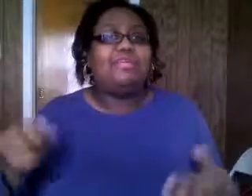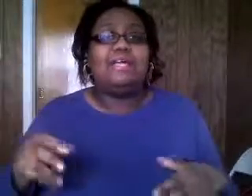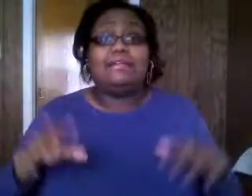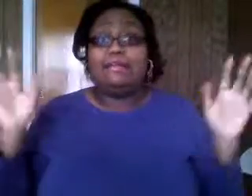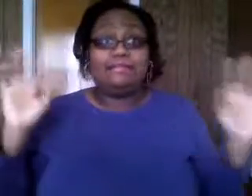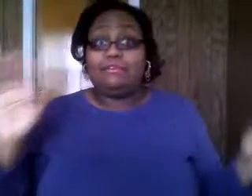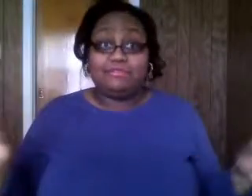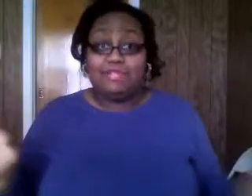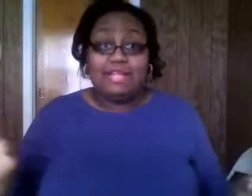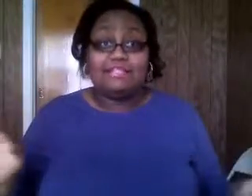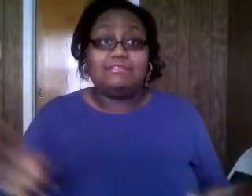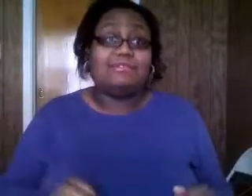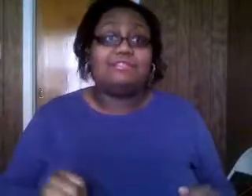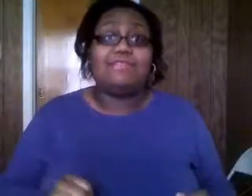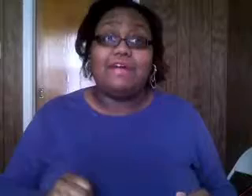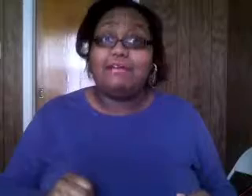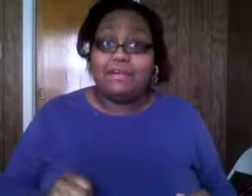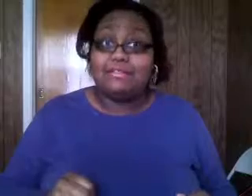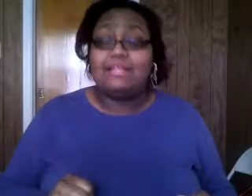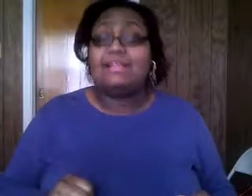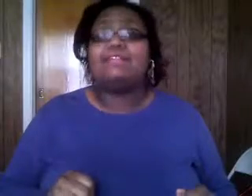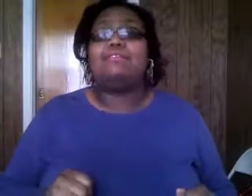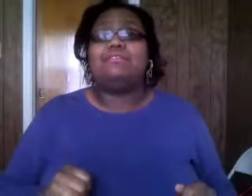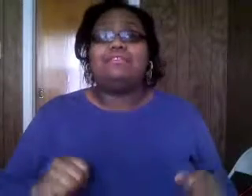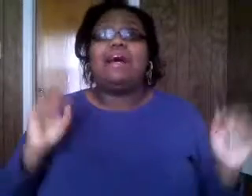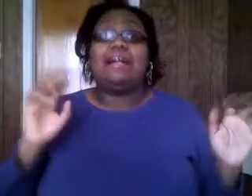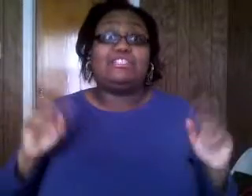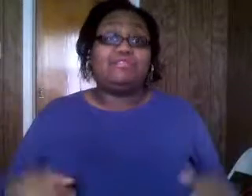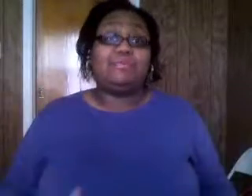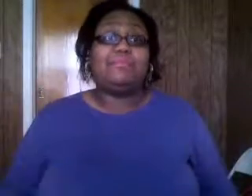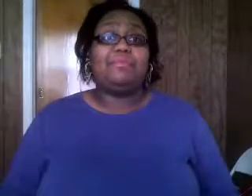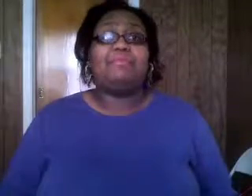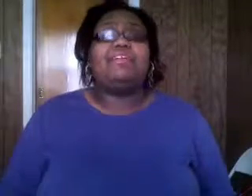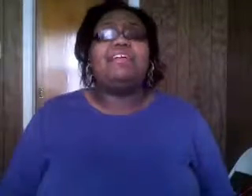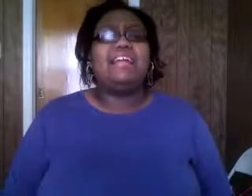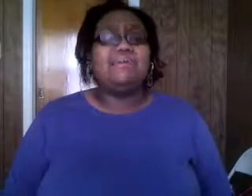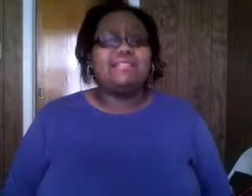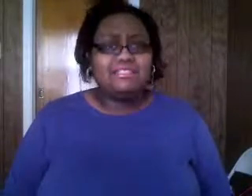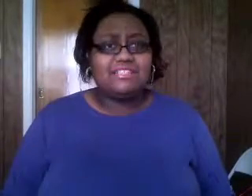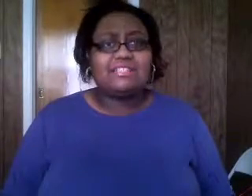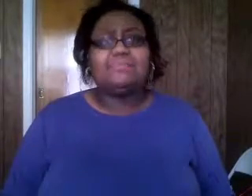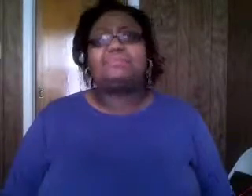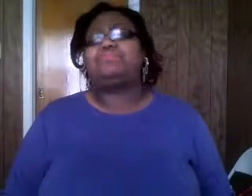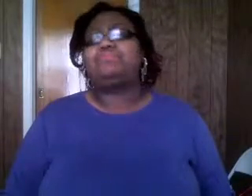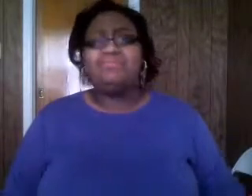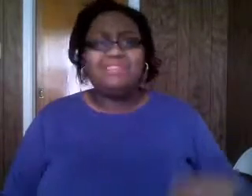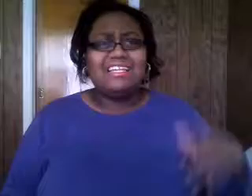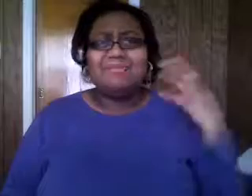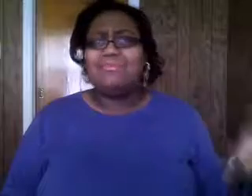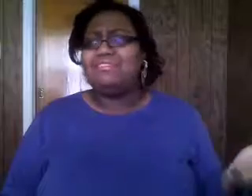it ain't the full of the last so it wasn't no pie crackers so i guess you know what that meant it was gunshots and i'm like where